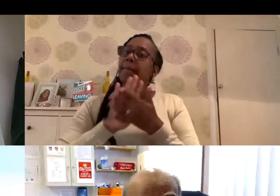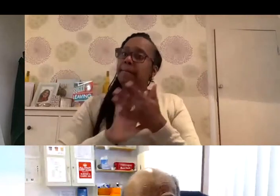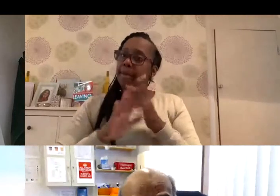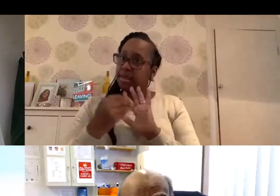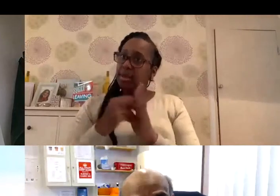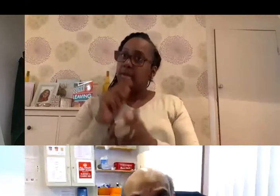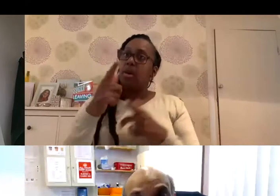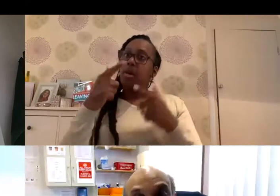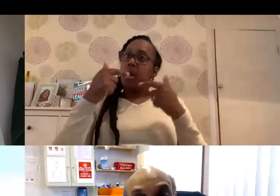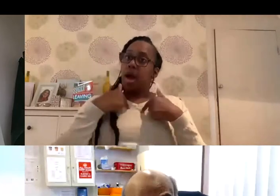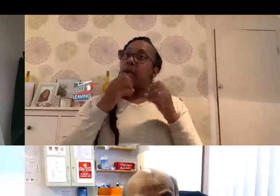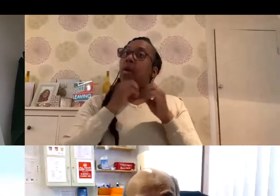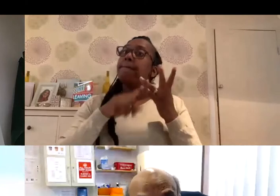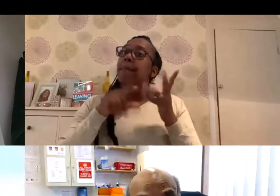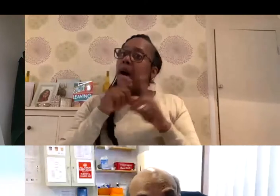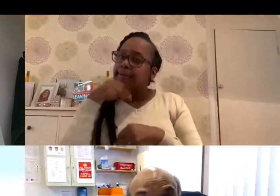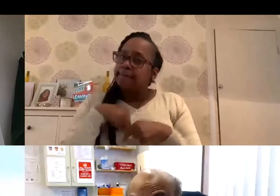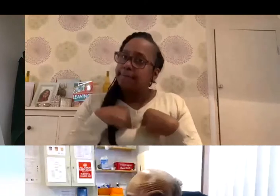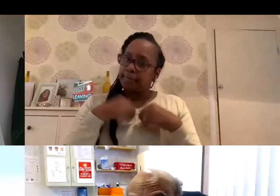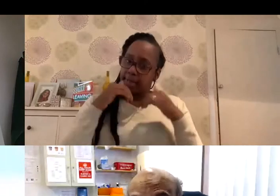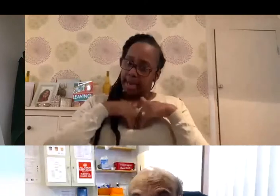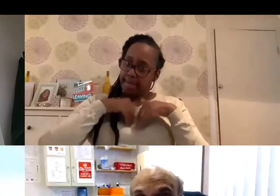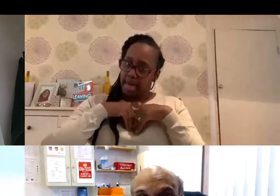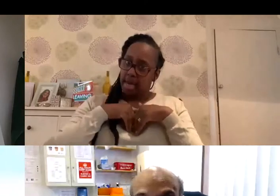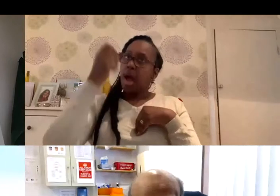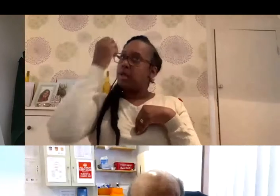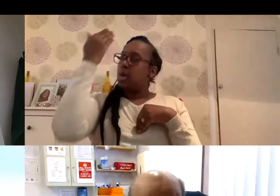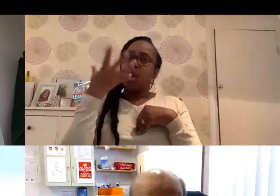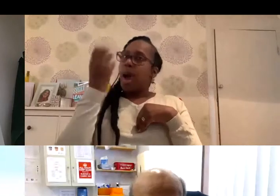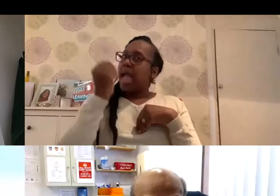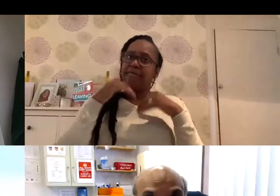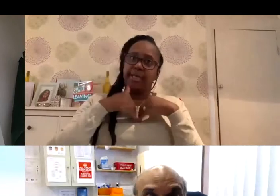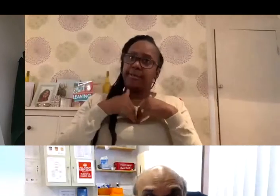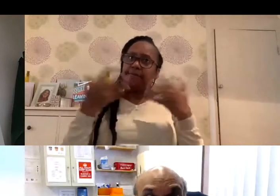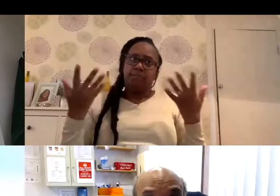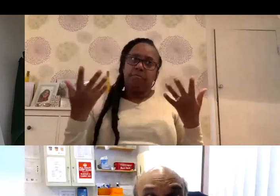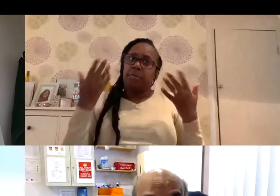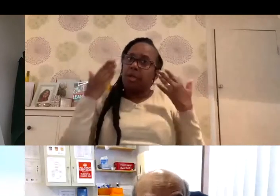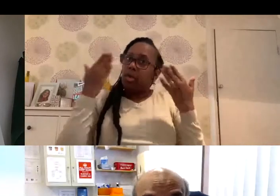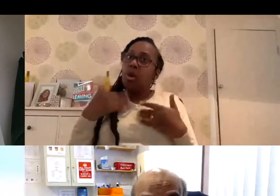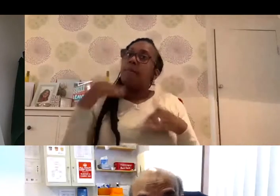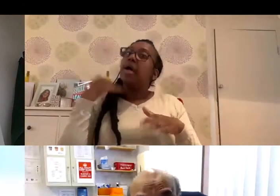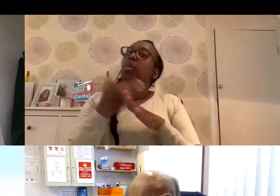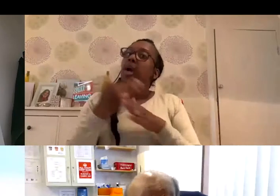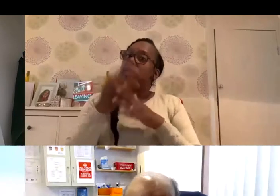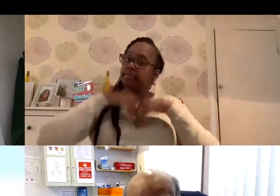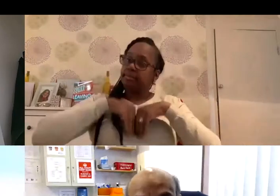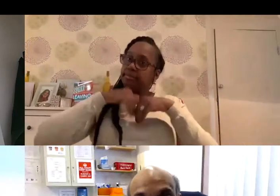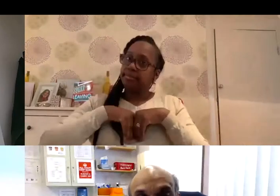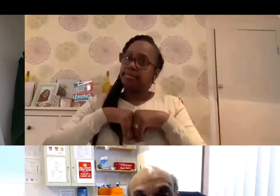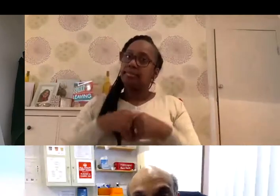have, someone has given you the bug, but it is in you, and you don't know it's in you, you haven't yet developed the disease, but it is working in you. Now the